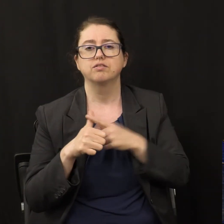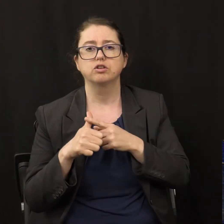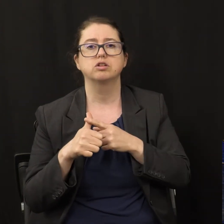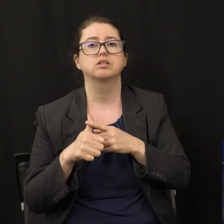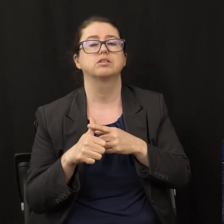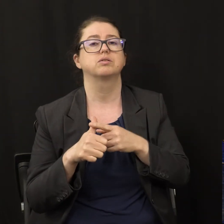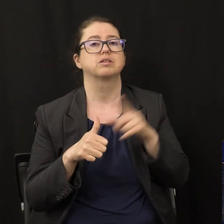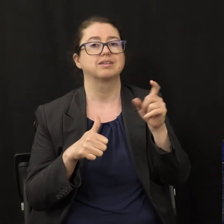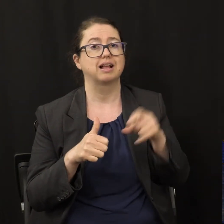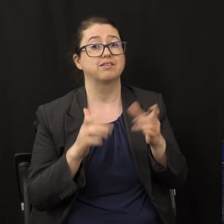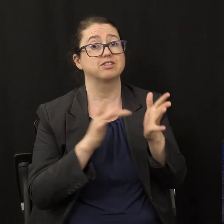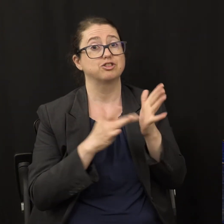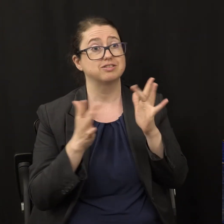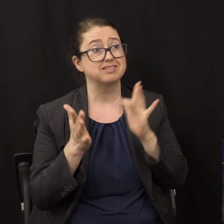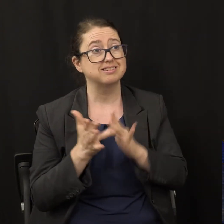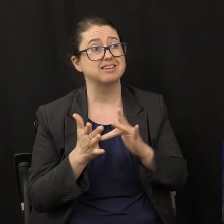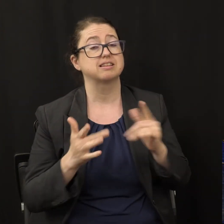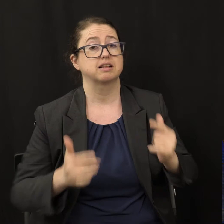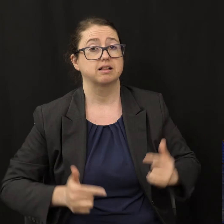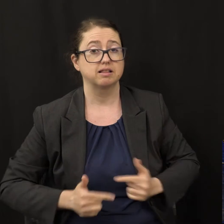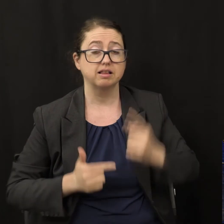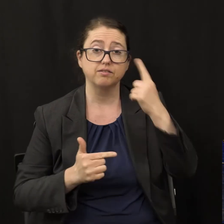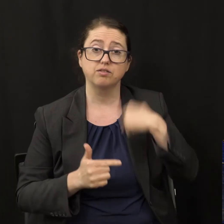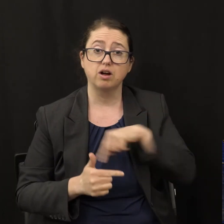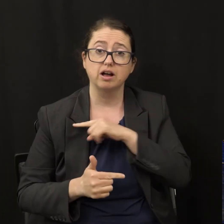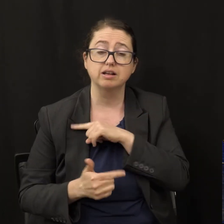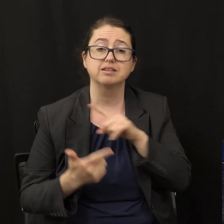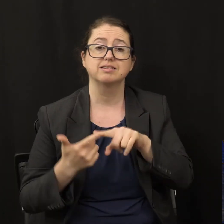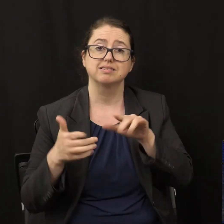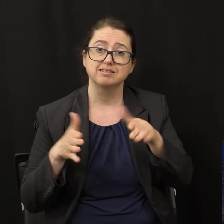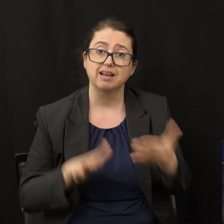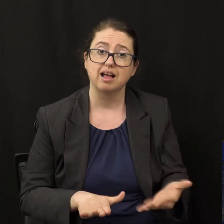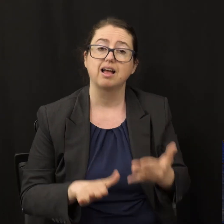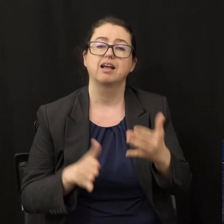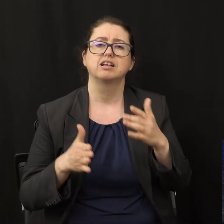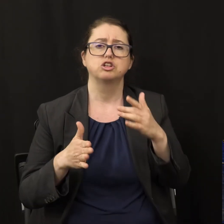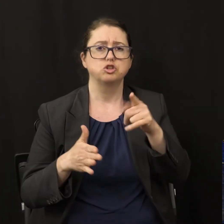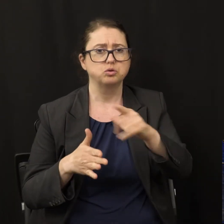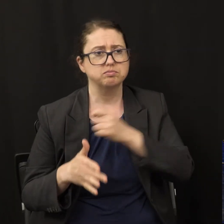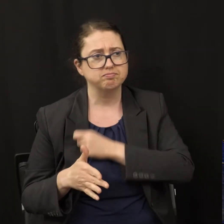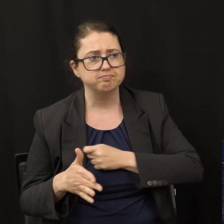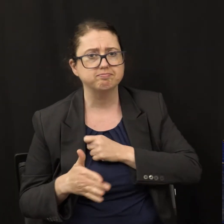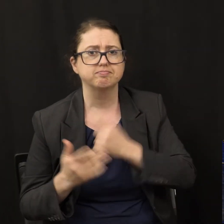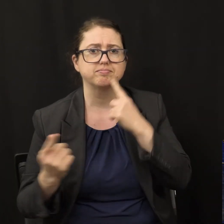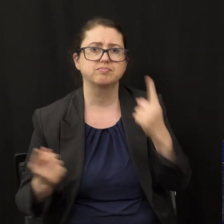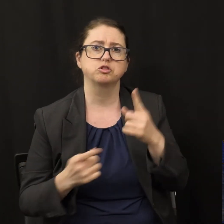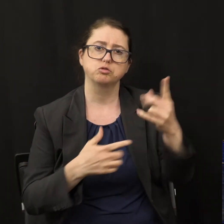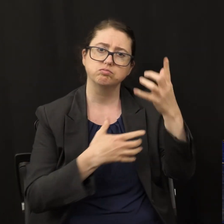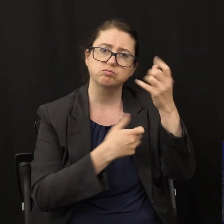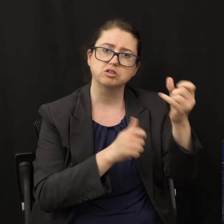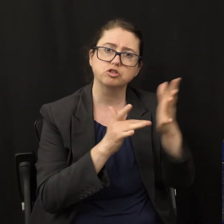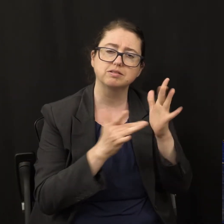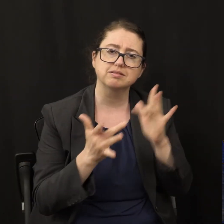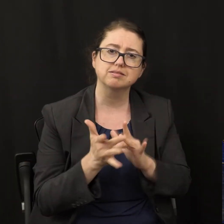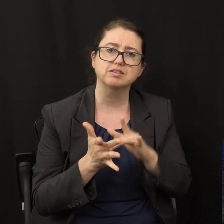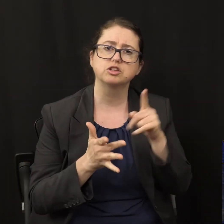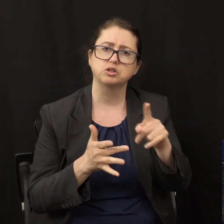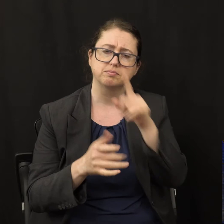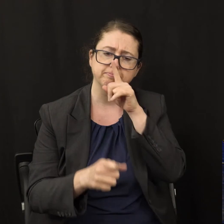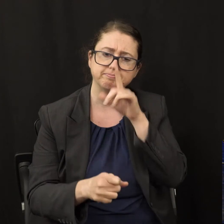lived for us, died for us. If you repent, confess your sins, and have faith in Jesus, you can have the assurance of forgiveness.